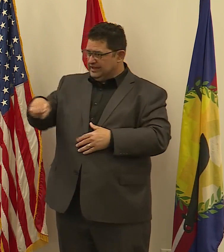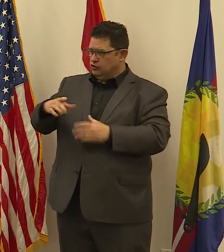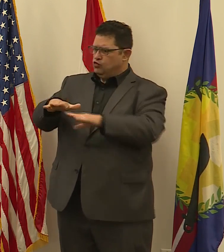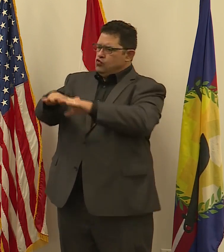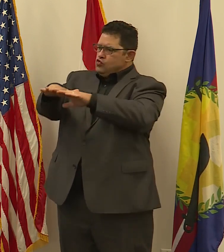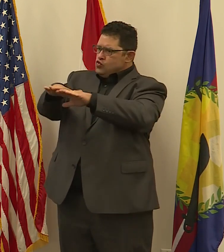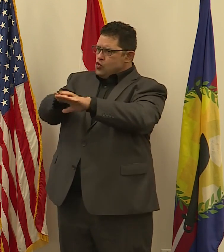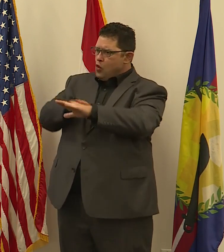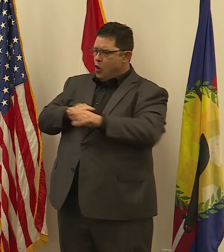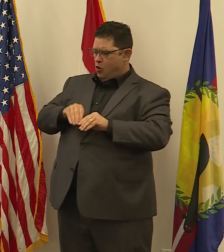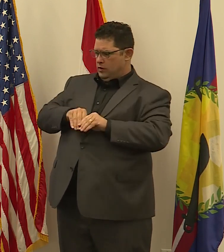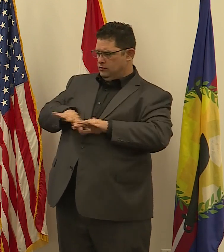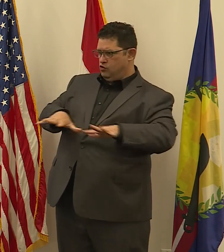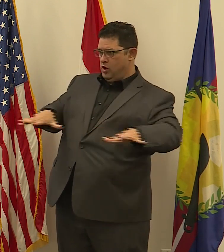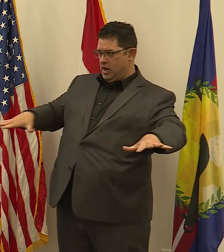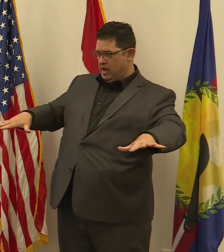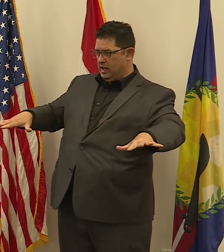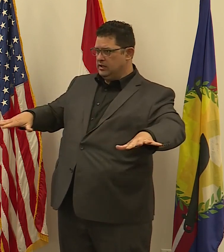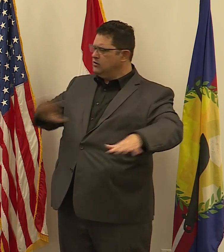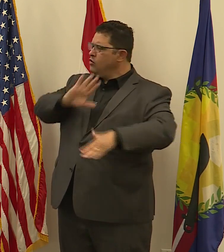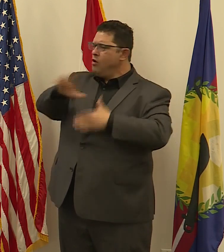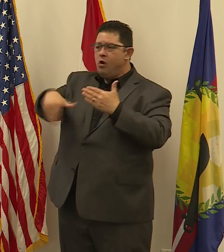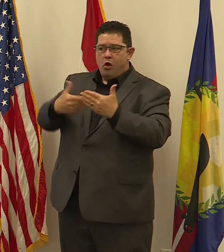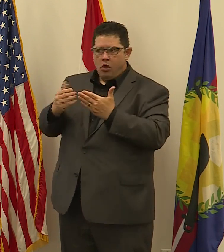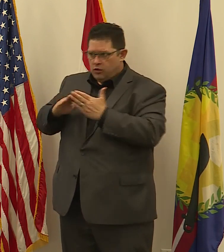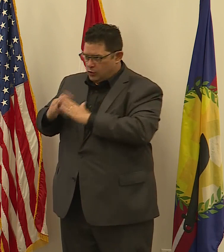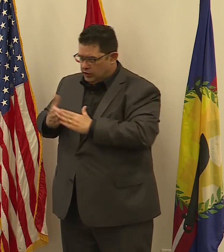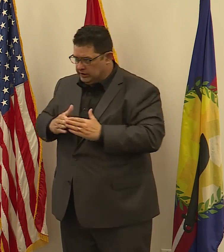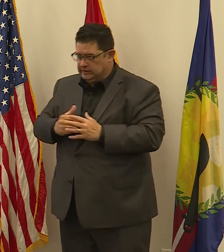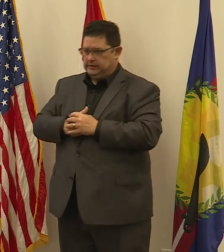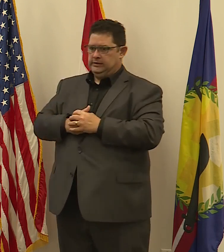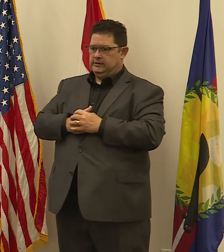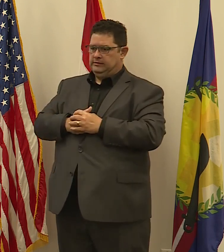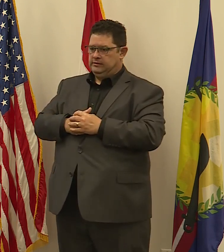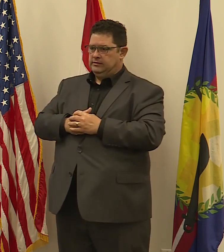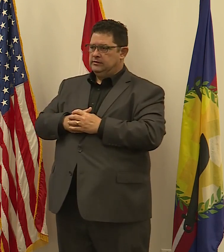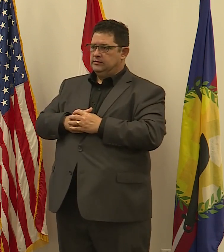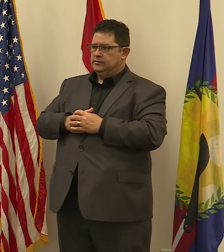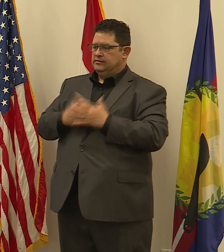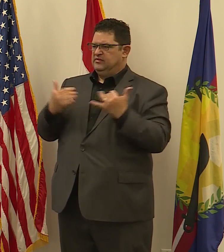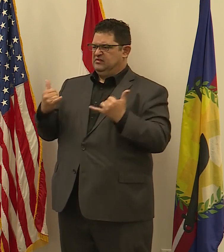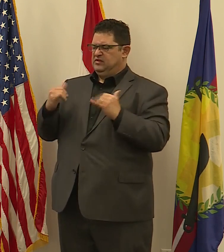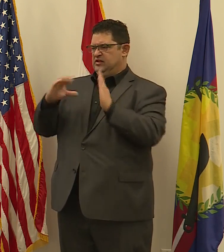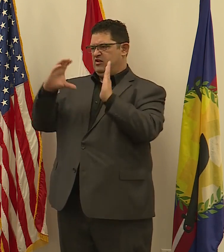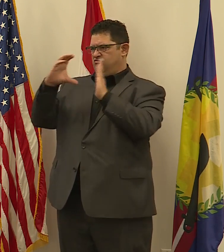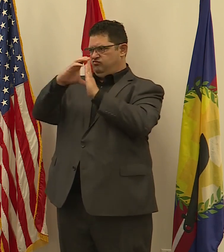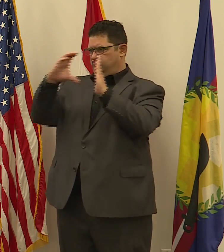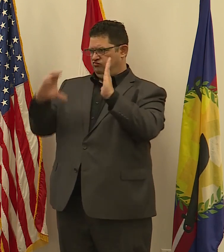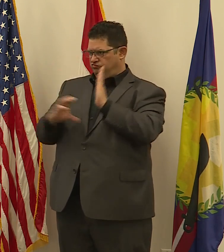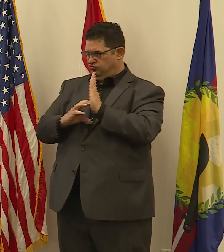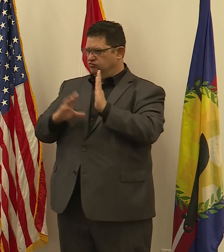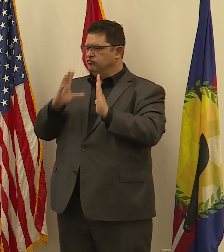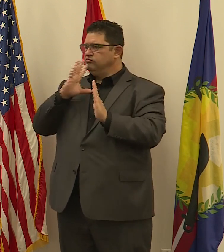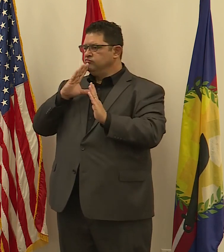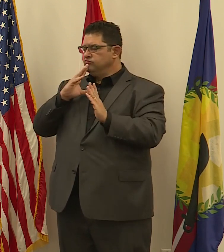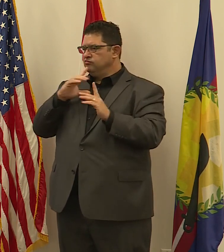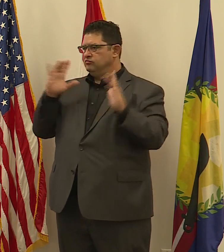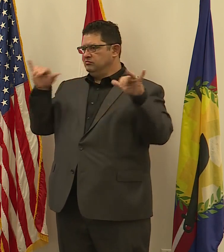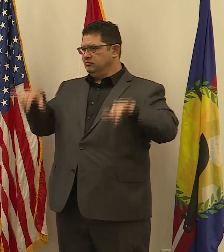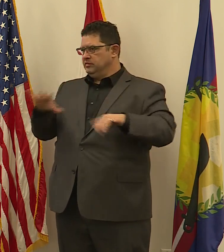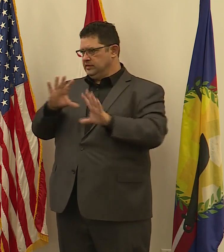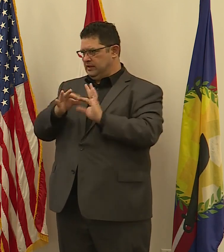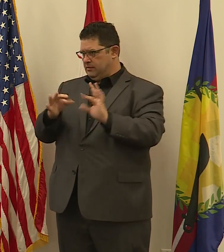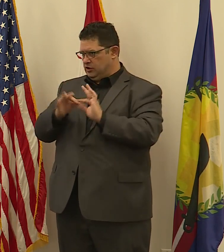spread of the virus in all communities. Casa de Salud está a su disposición para proveerle el servicio que ustedes